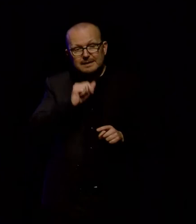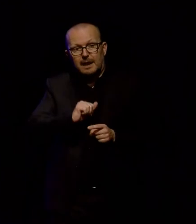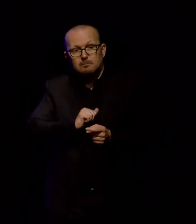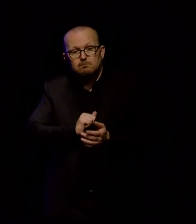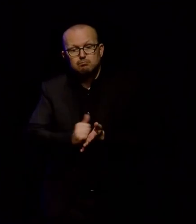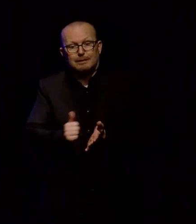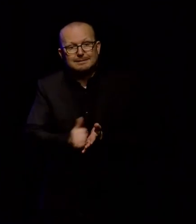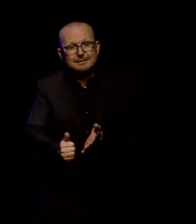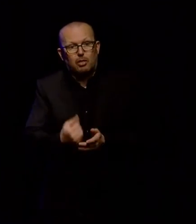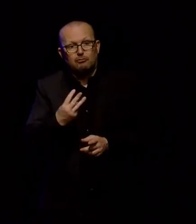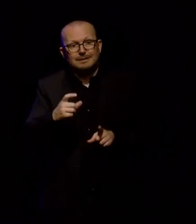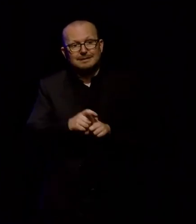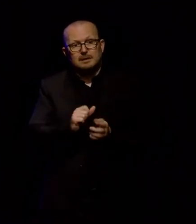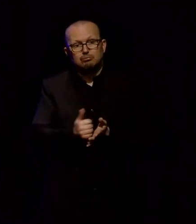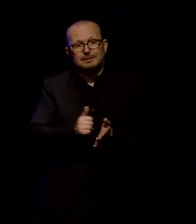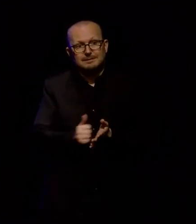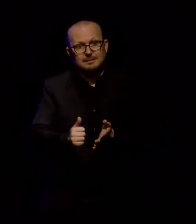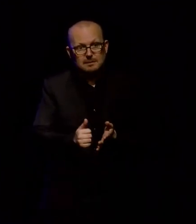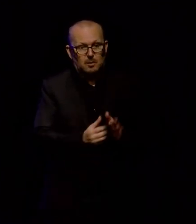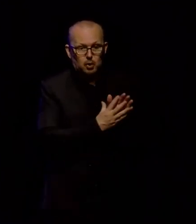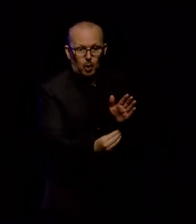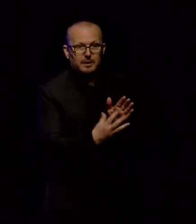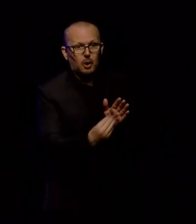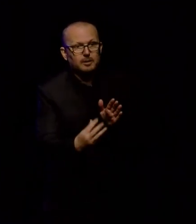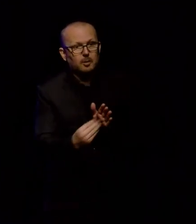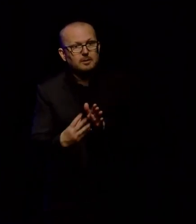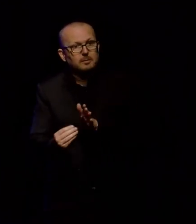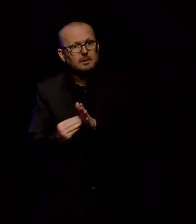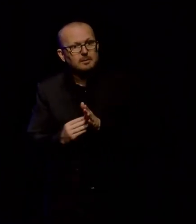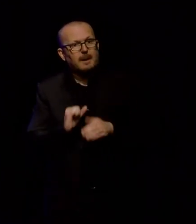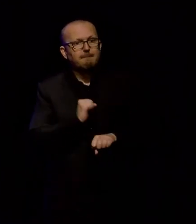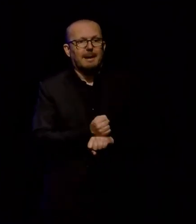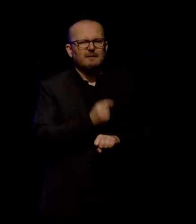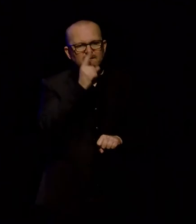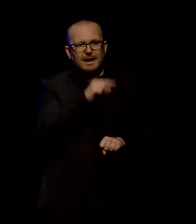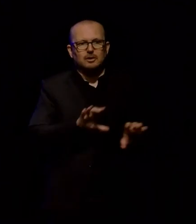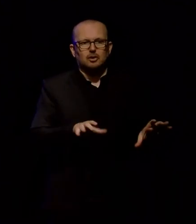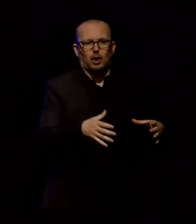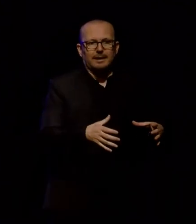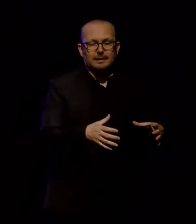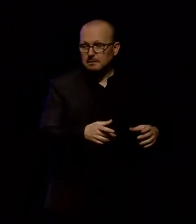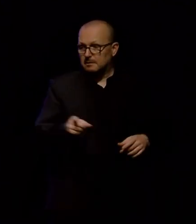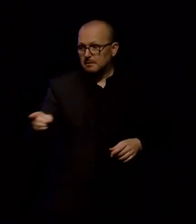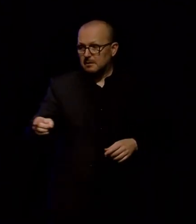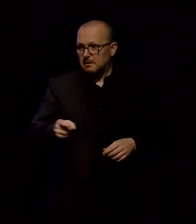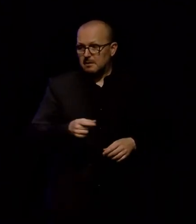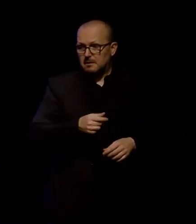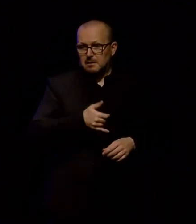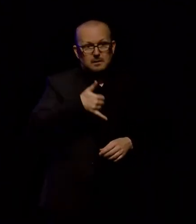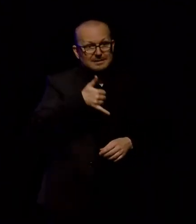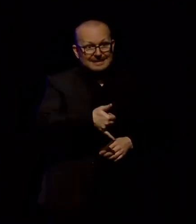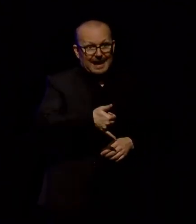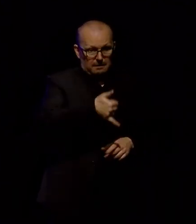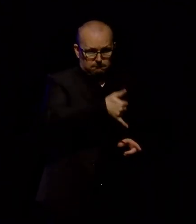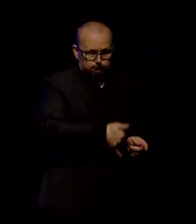that we could potentially 3D print or make moulds of these birds for the colony. The scanners were an incredible piece of technology, and we've been using them for the